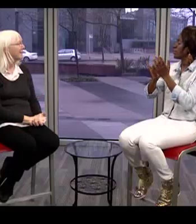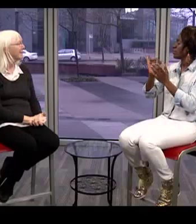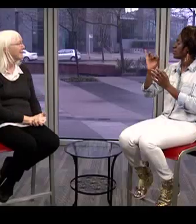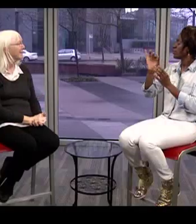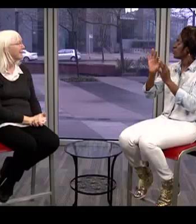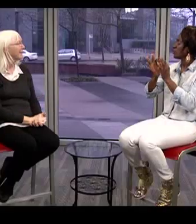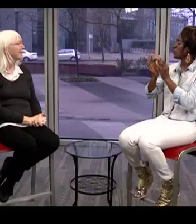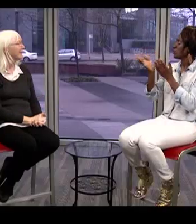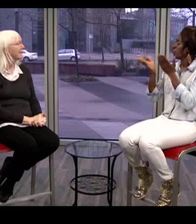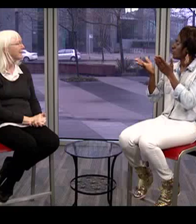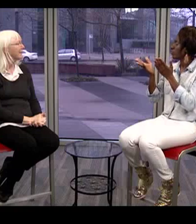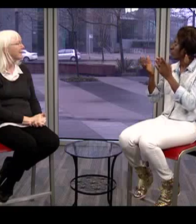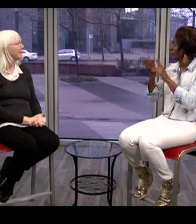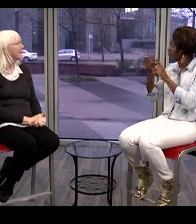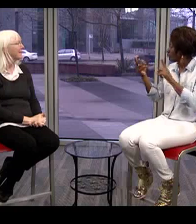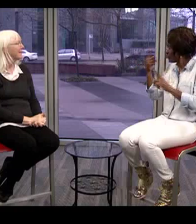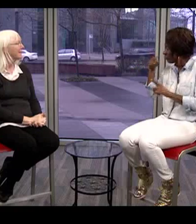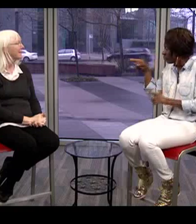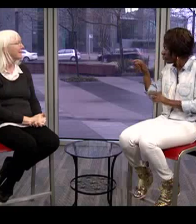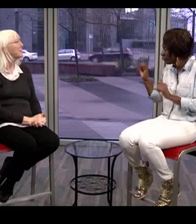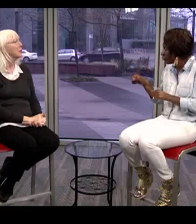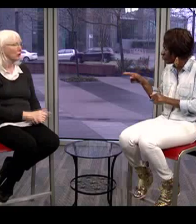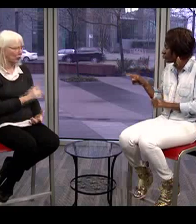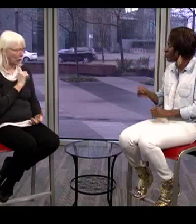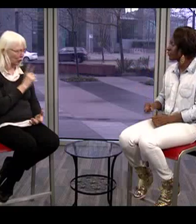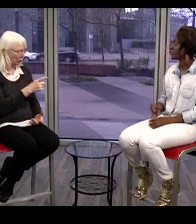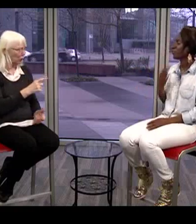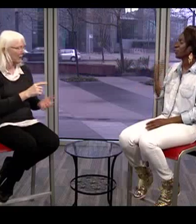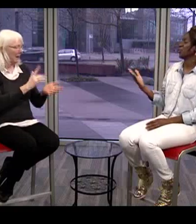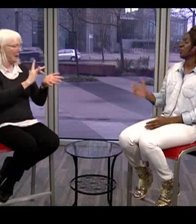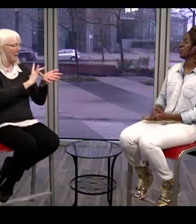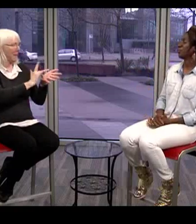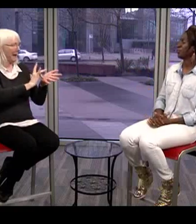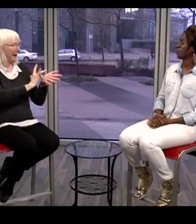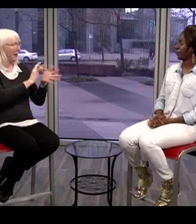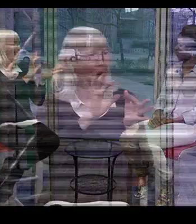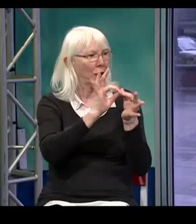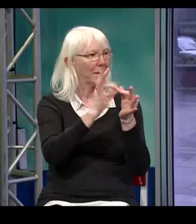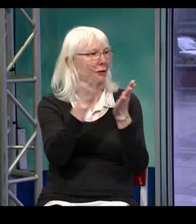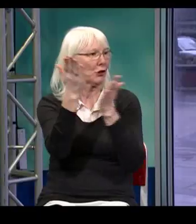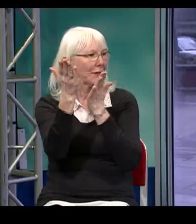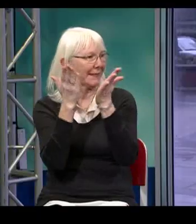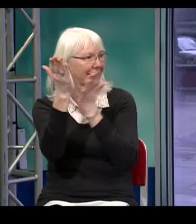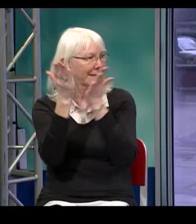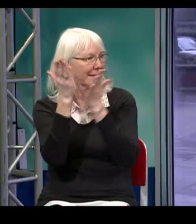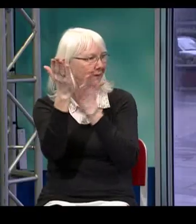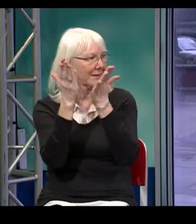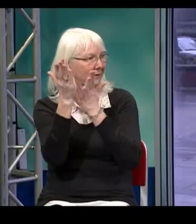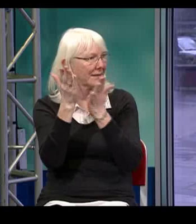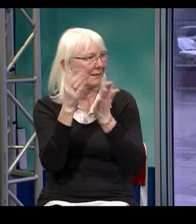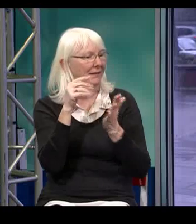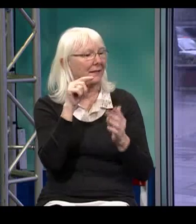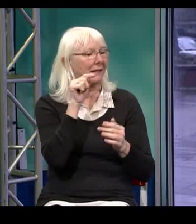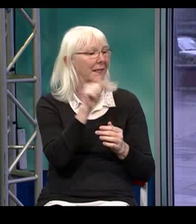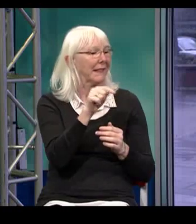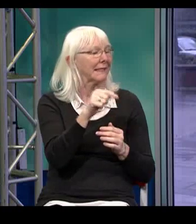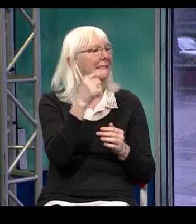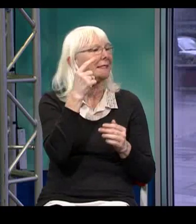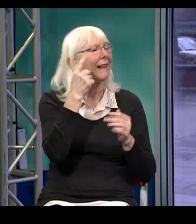Okay, and can you explain a little bit about medical interpreting services? Well, I'd be happy to. MIS, Medical Interpreting Services,